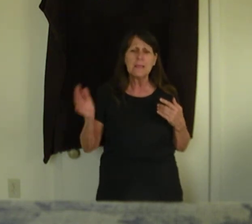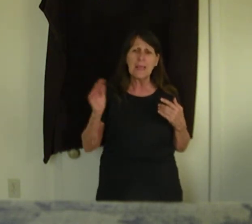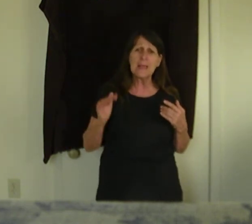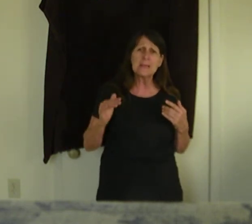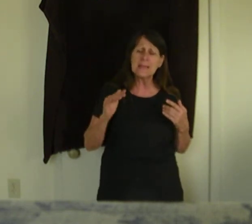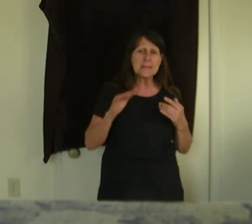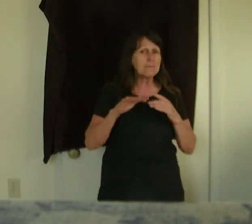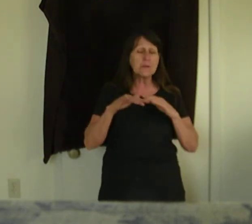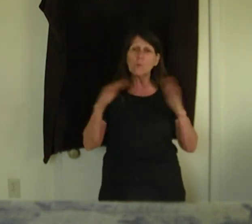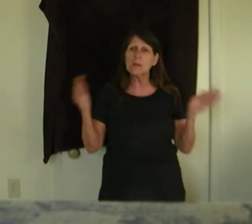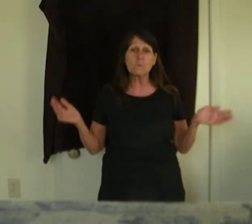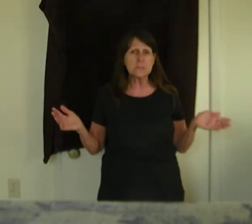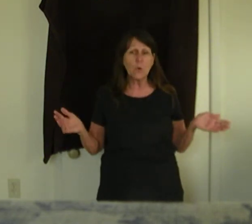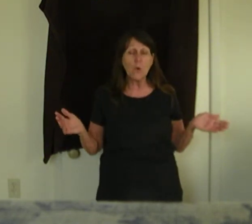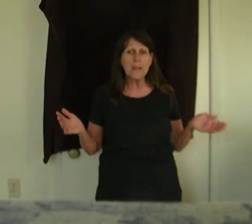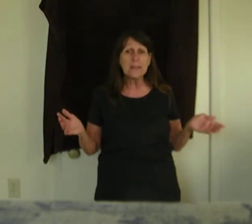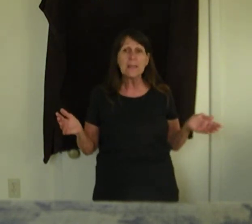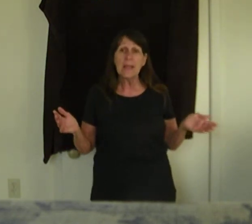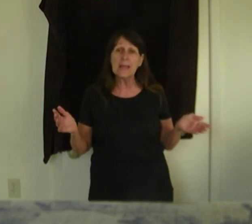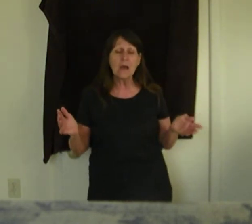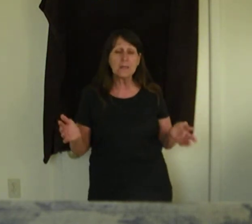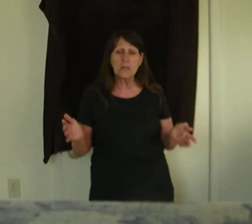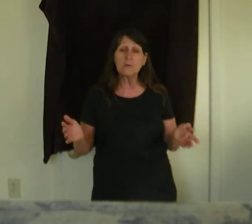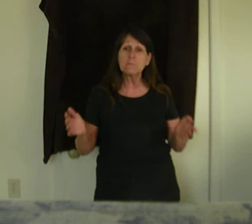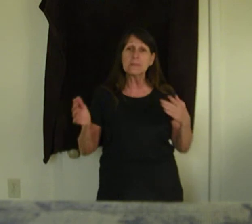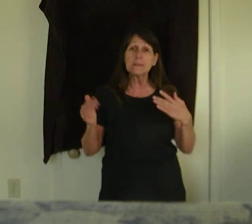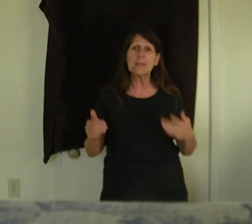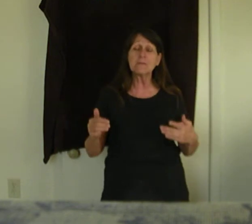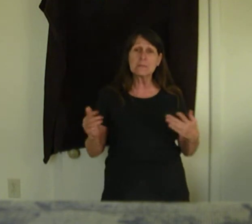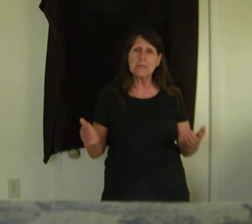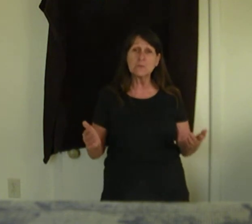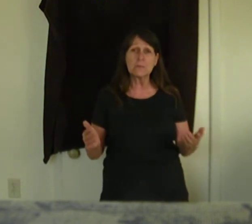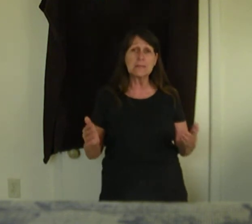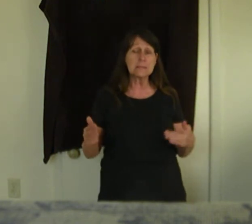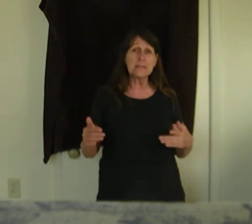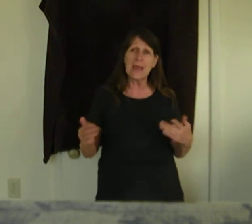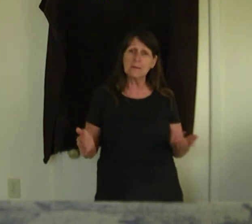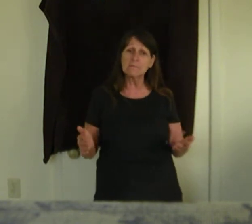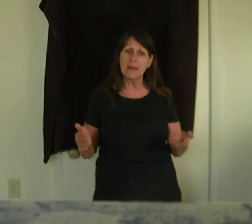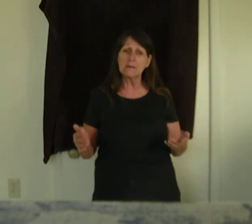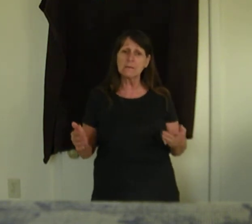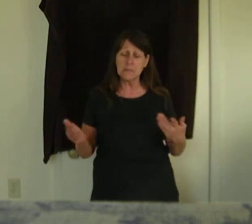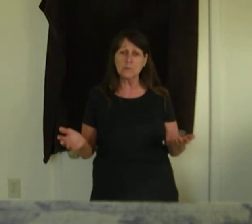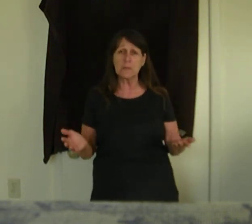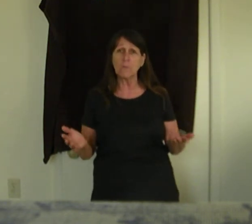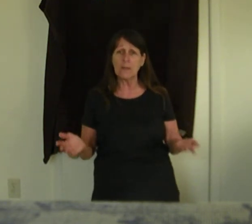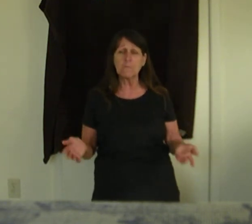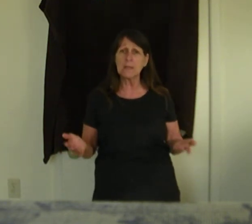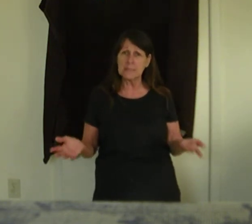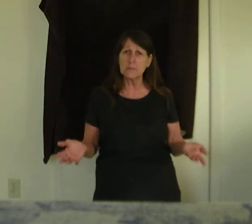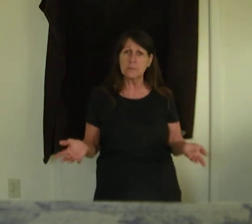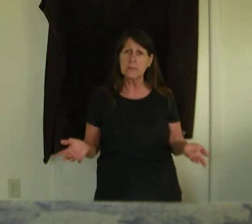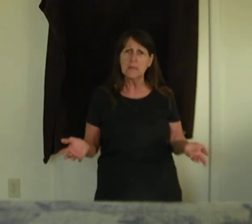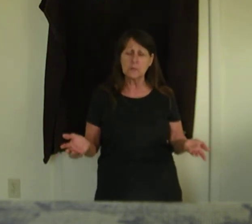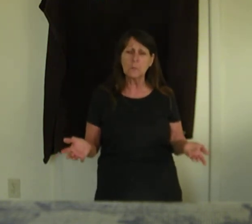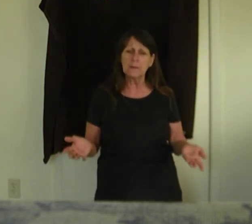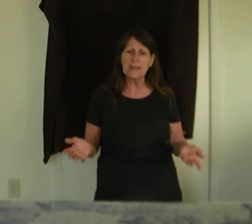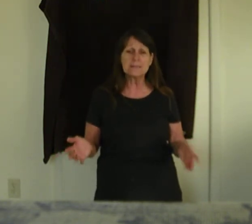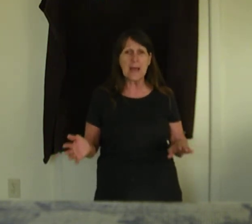And he didn't even know where he was going. And God told him to leave his country. Get thee out of thy country, away from thy kindred, to a place I